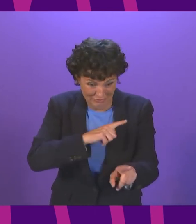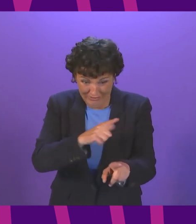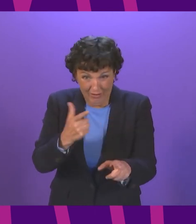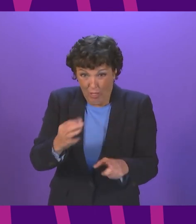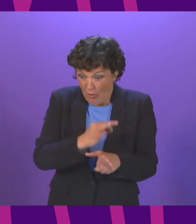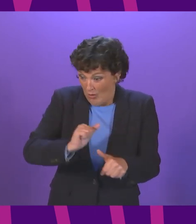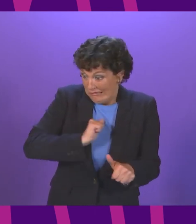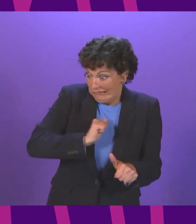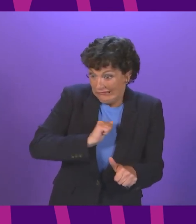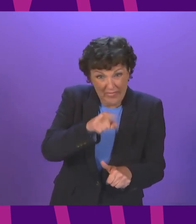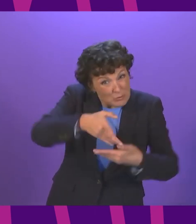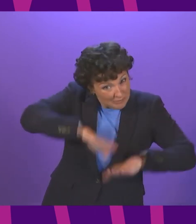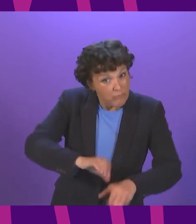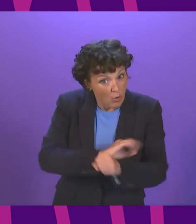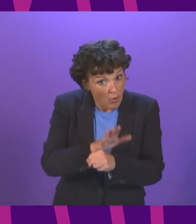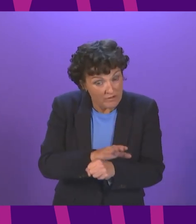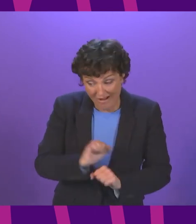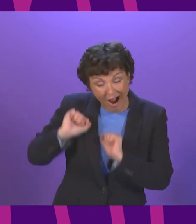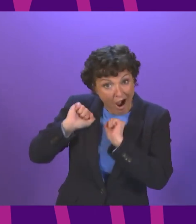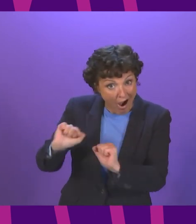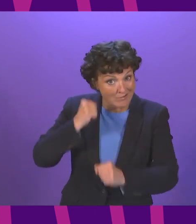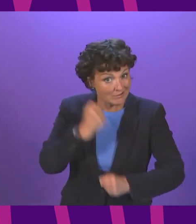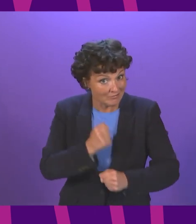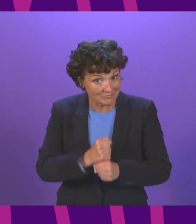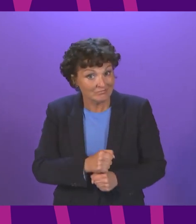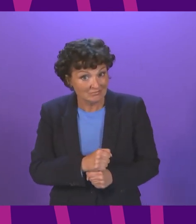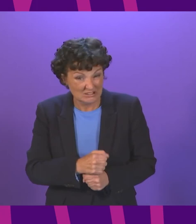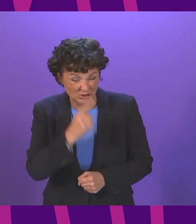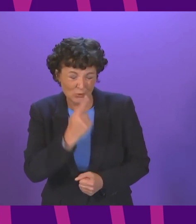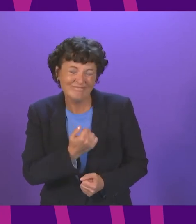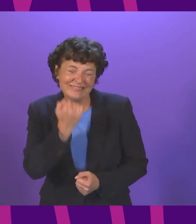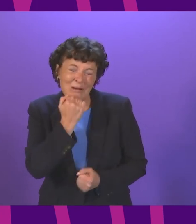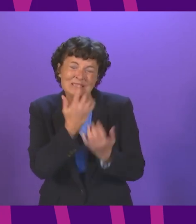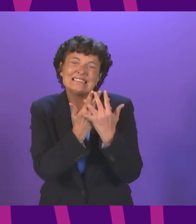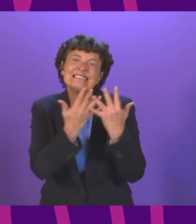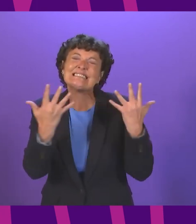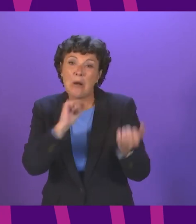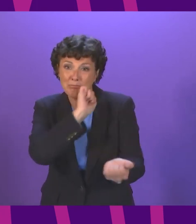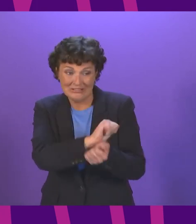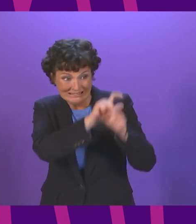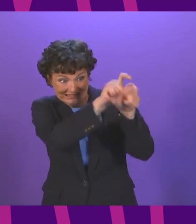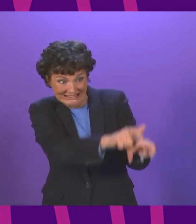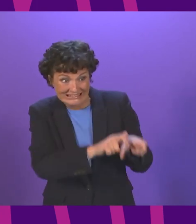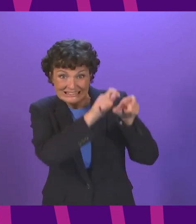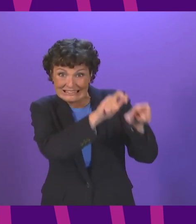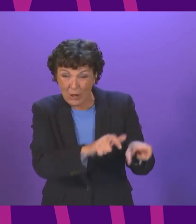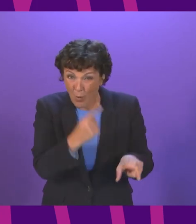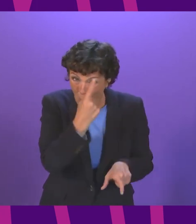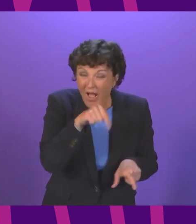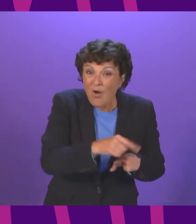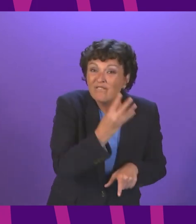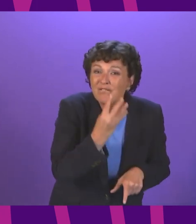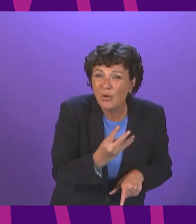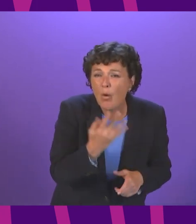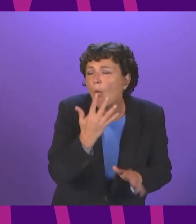I should add it was her government that oversaw a record number of prisoners on remand a rate of one in four it's been